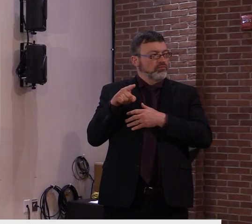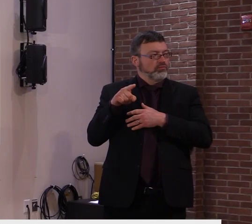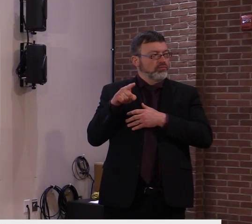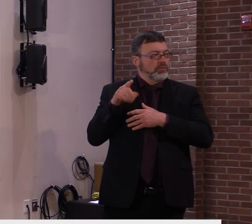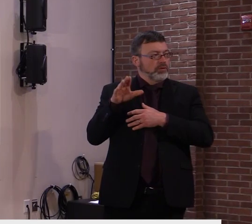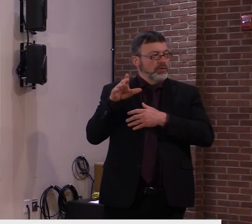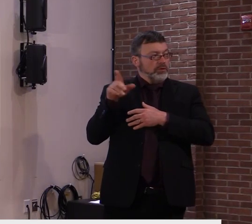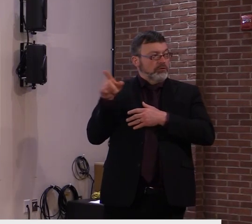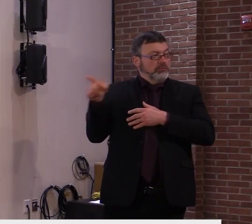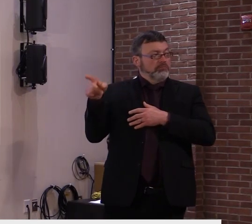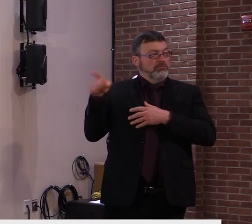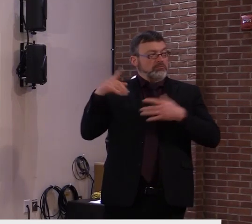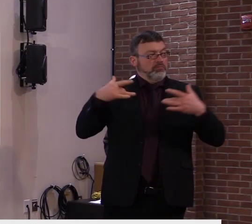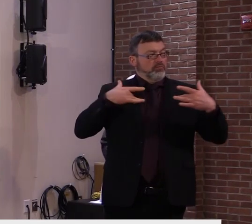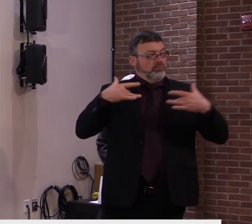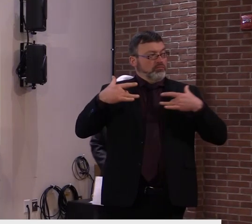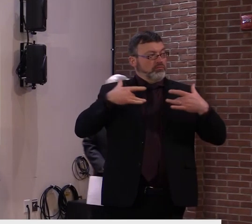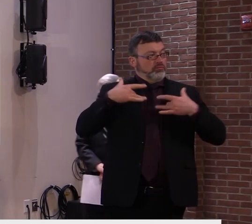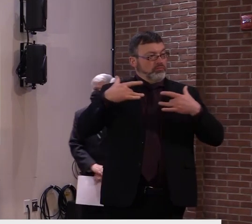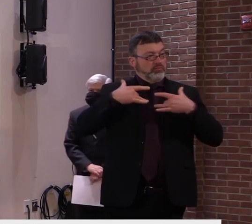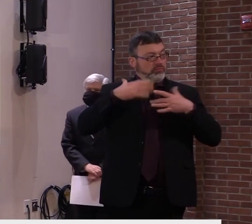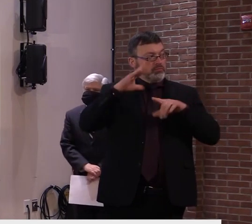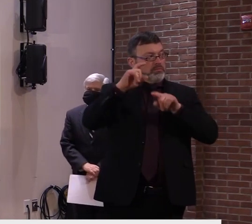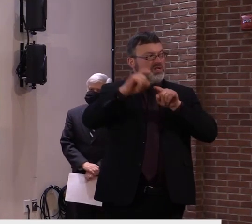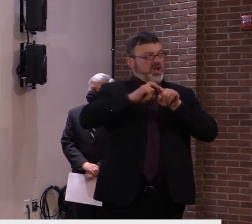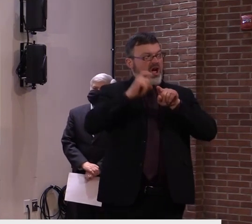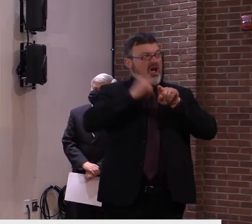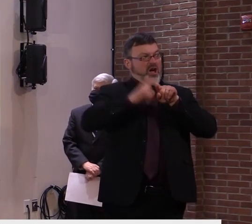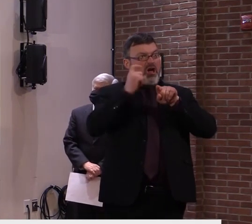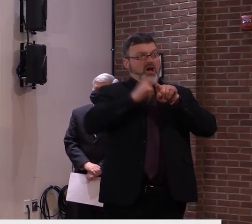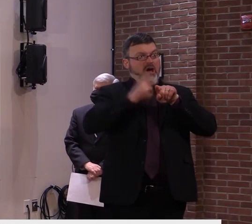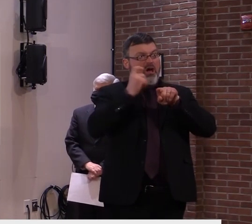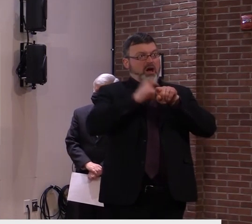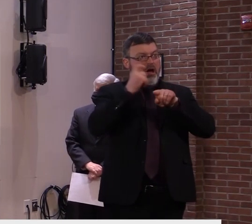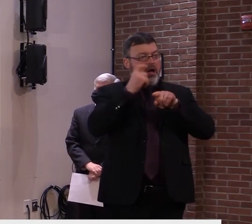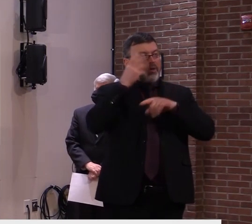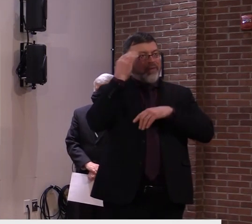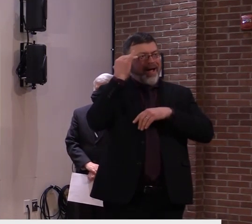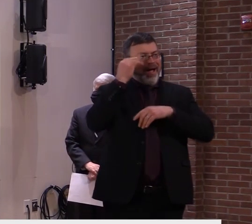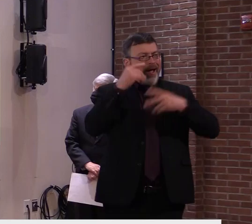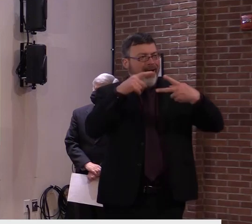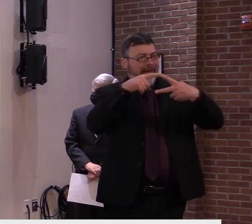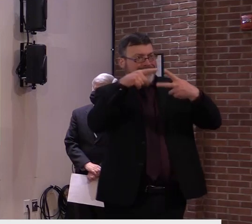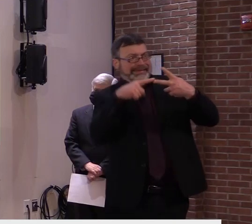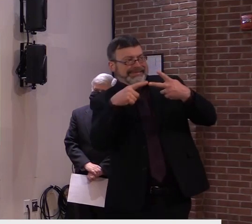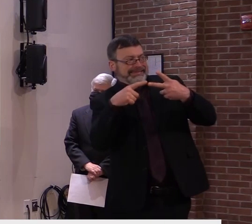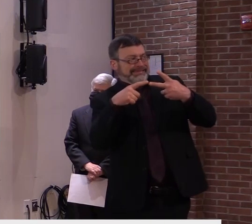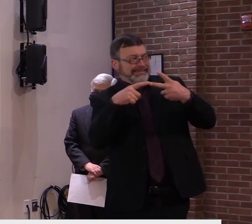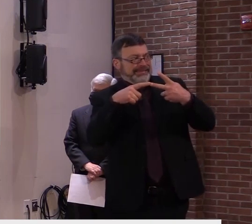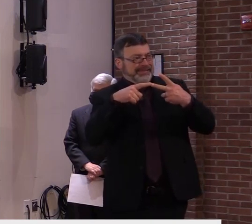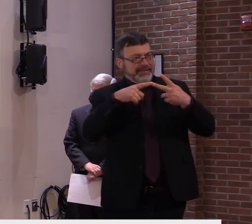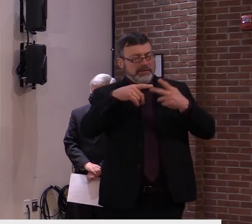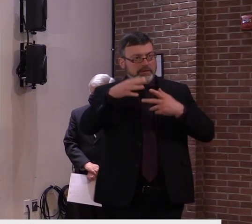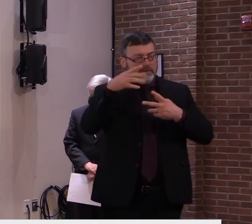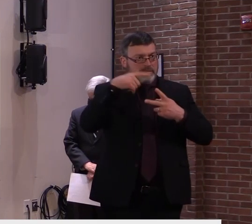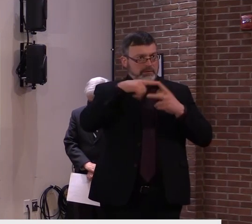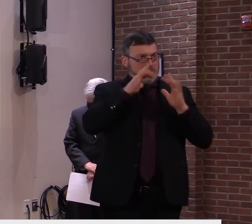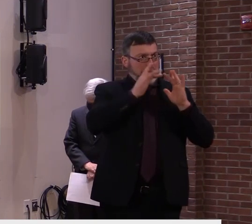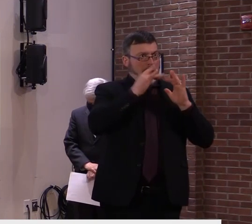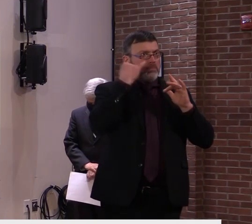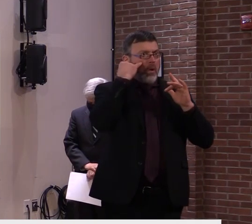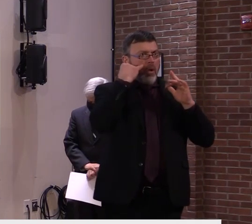any sort of bottlenecks once the phone number is released and plans to address that? And also, I